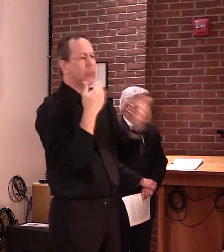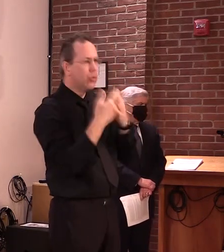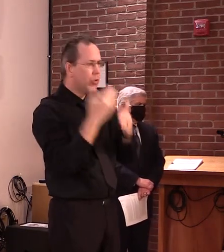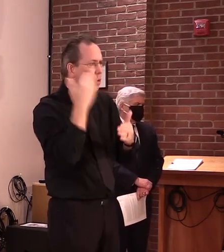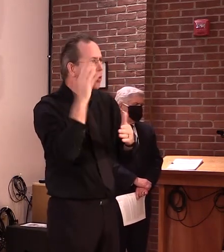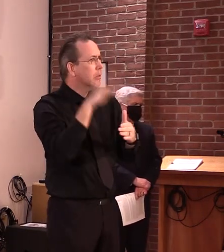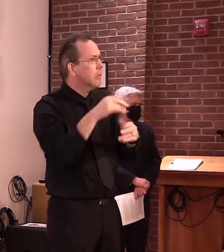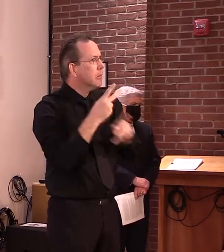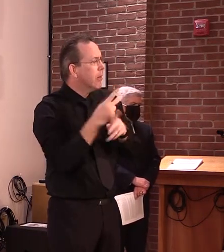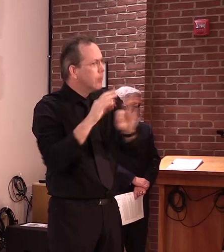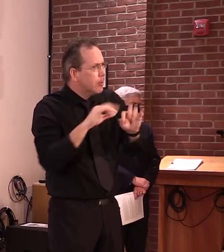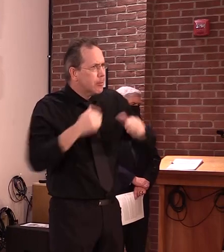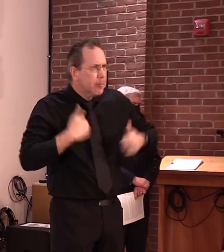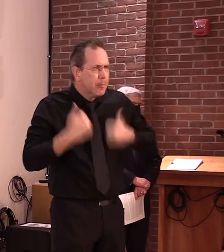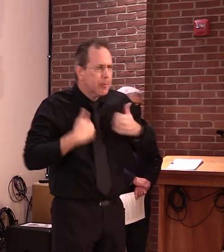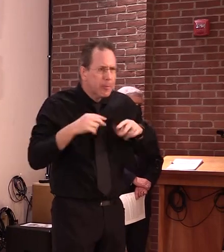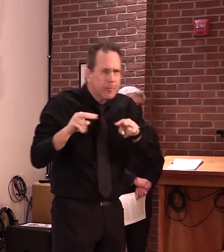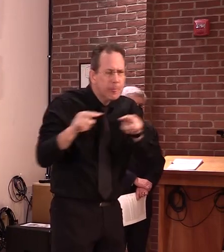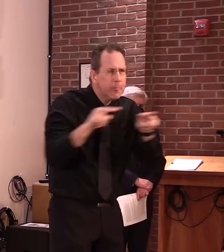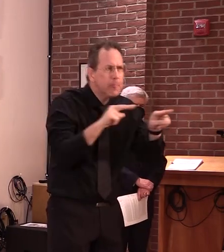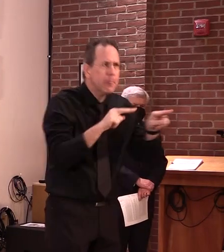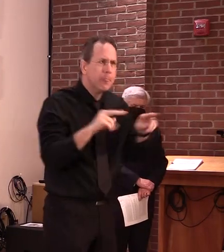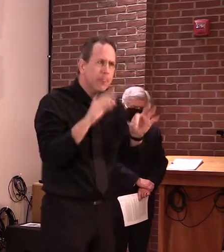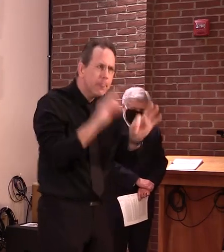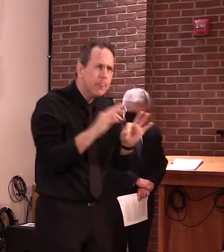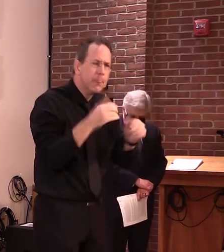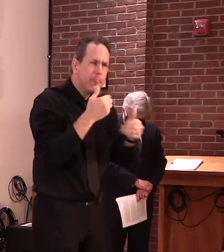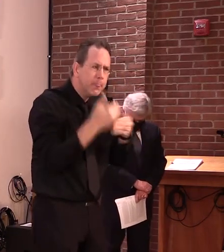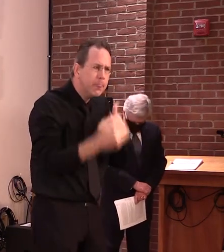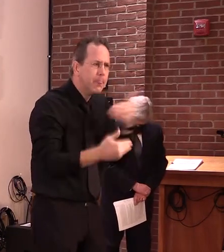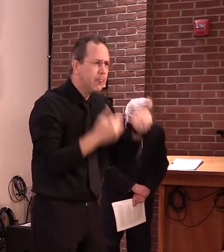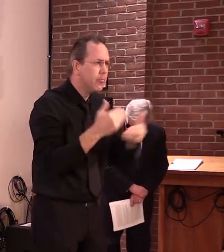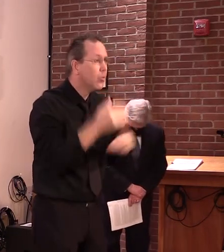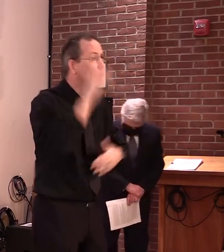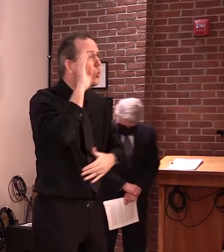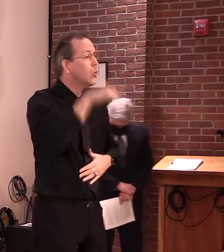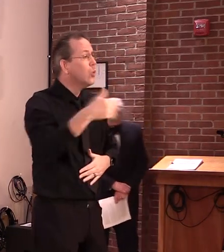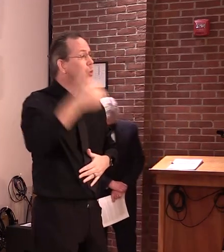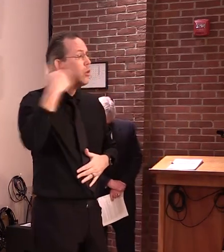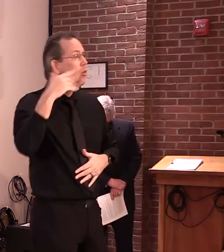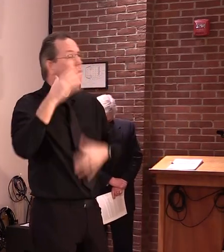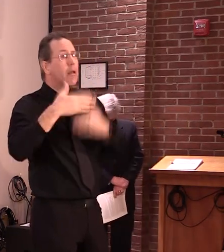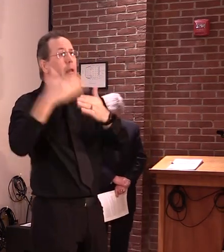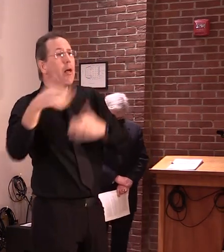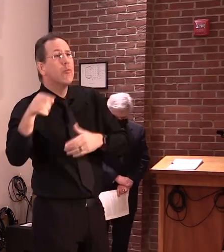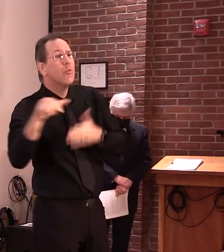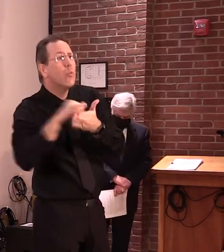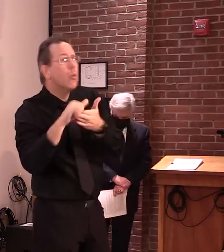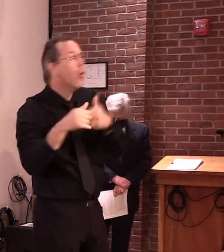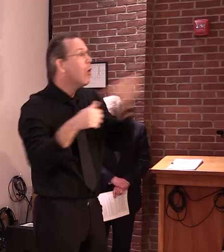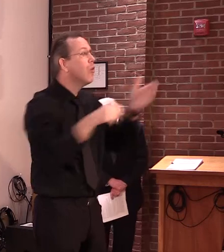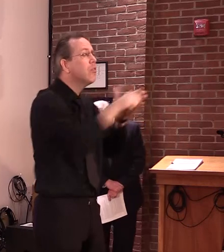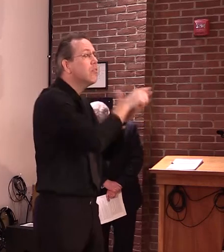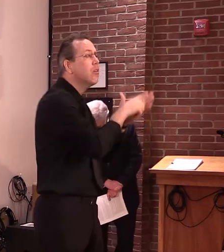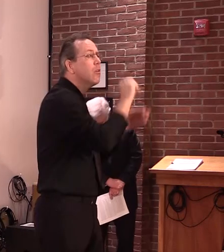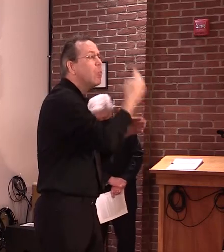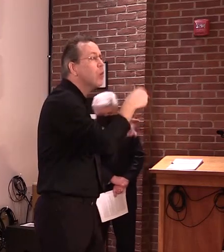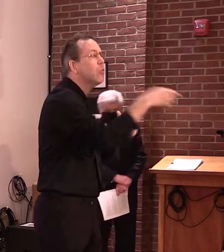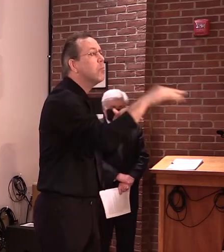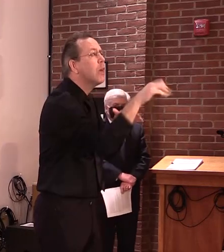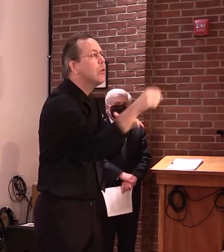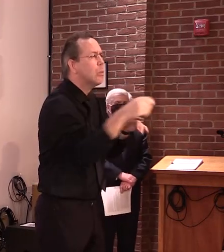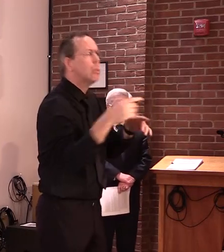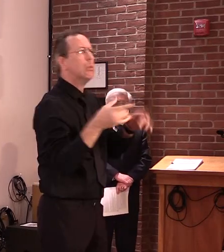vigilant knowing how this virus has affected some of our neighboring states. It's really important to remember